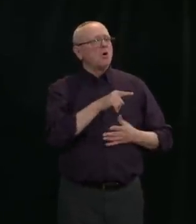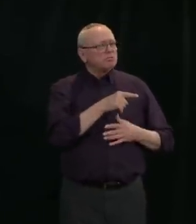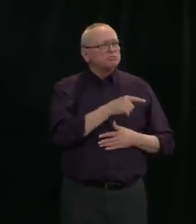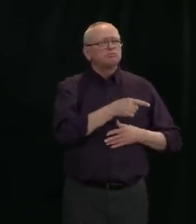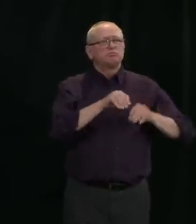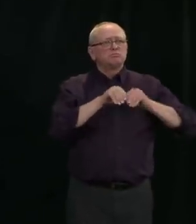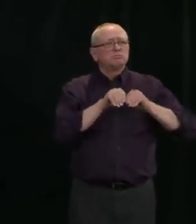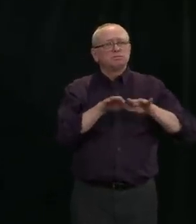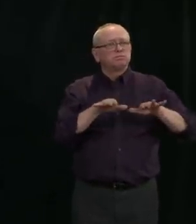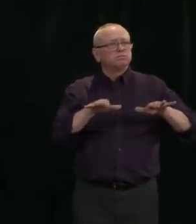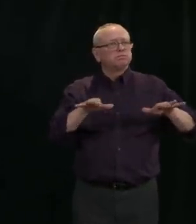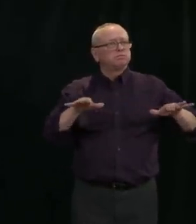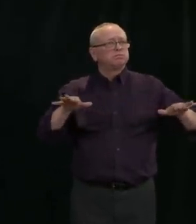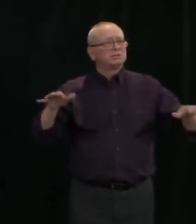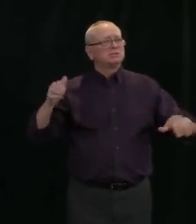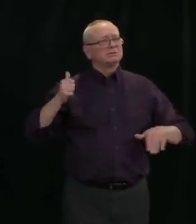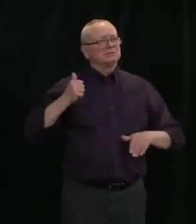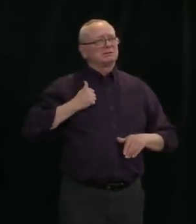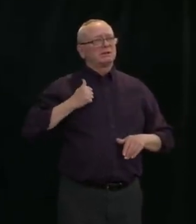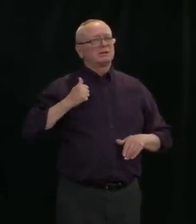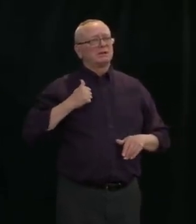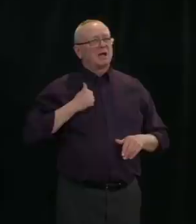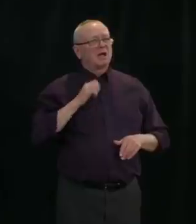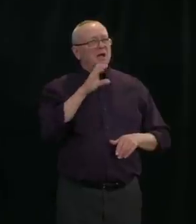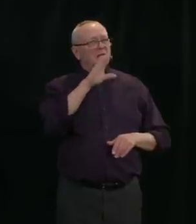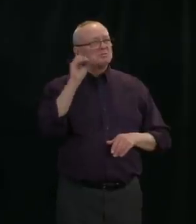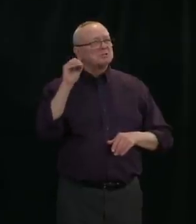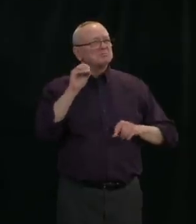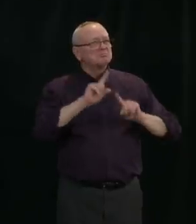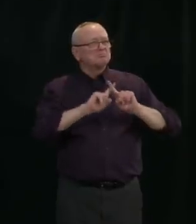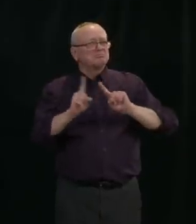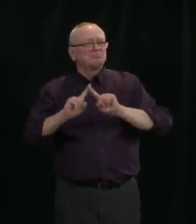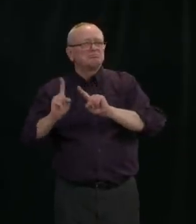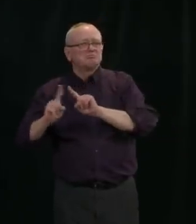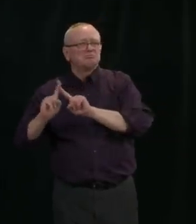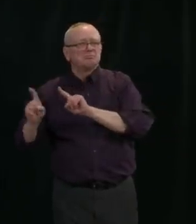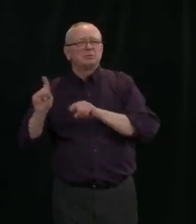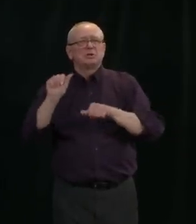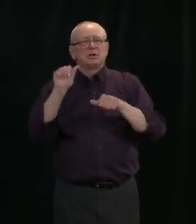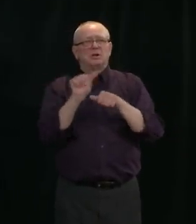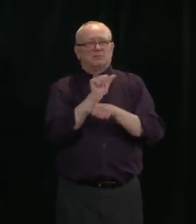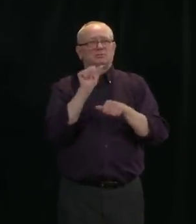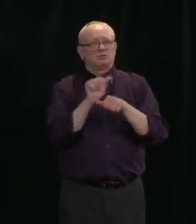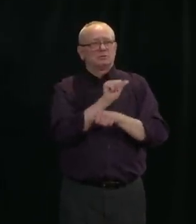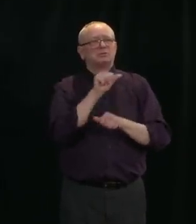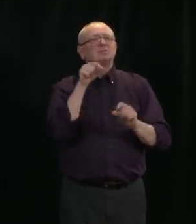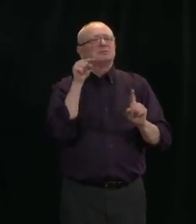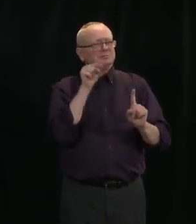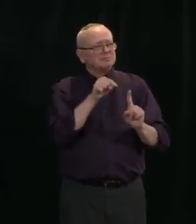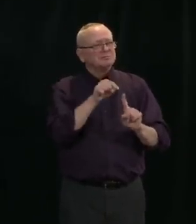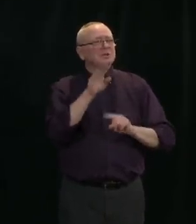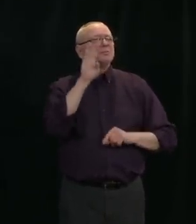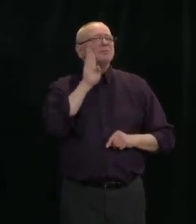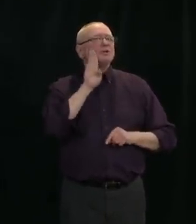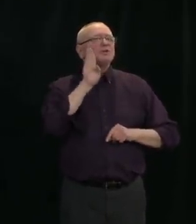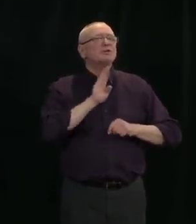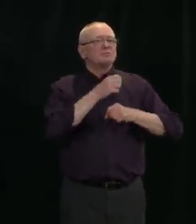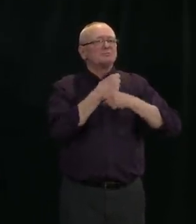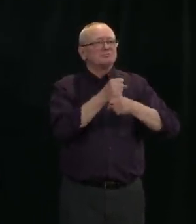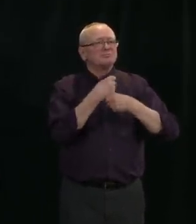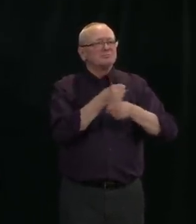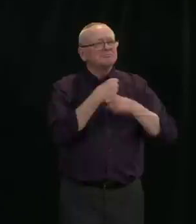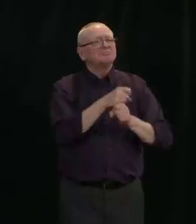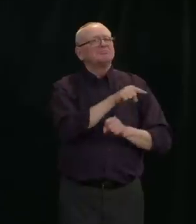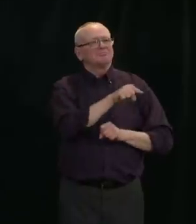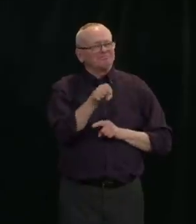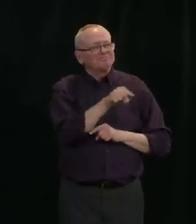similar contributions from several Alberta breweries and distilleries, and a national offer of